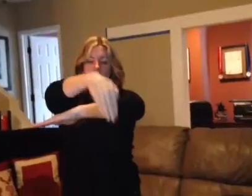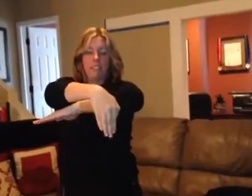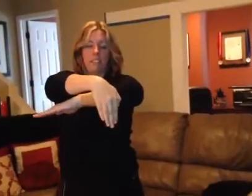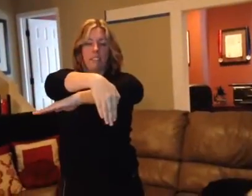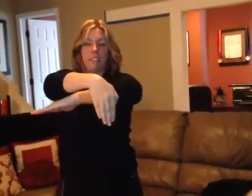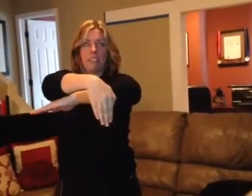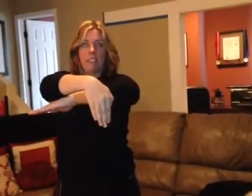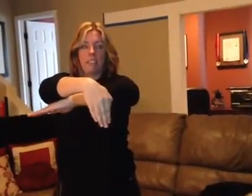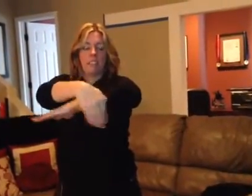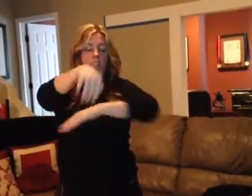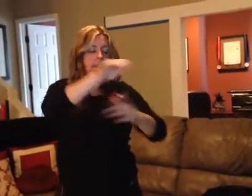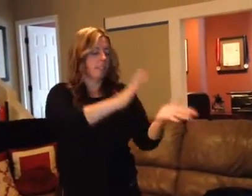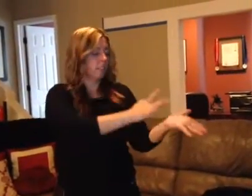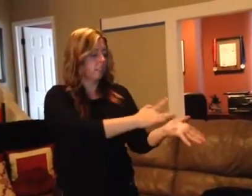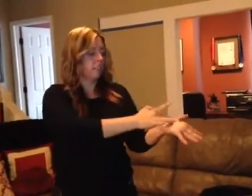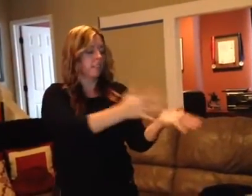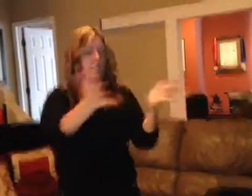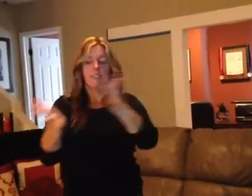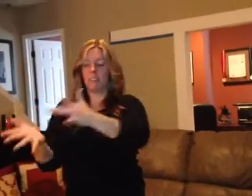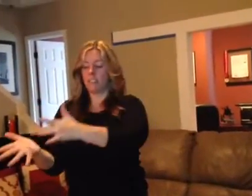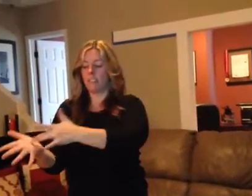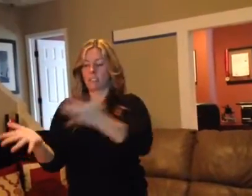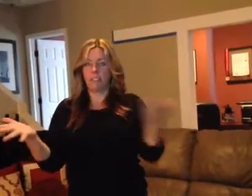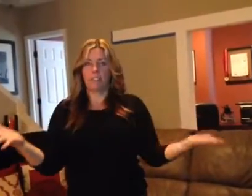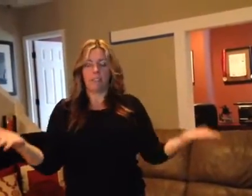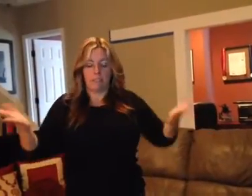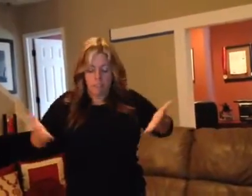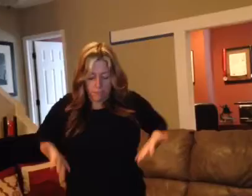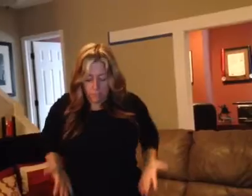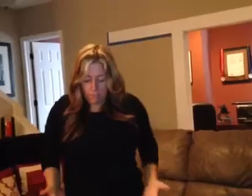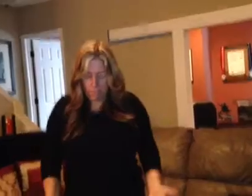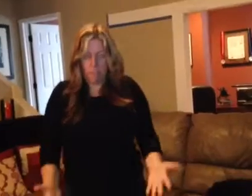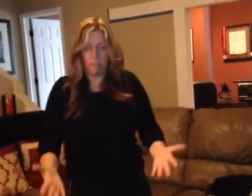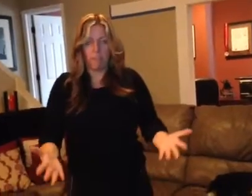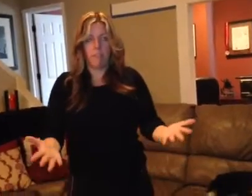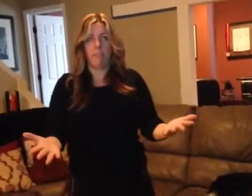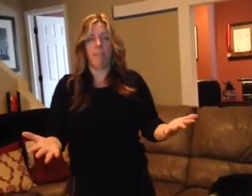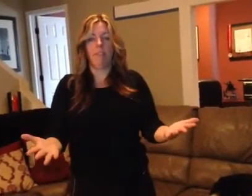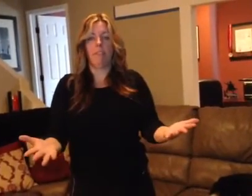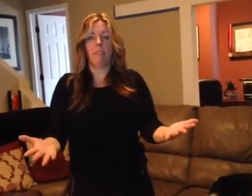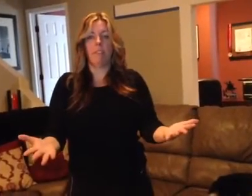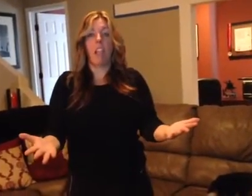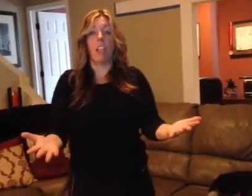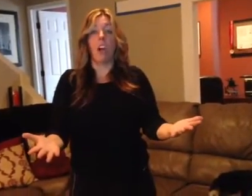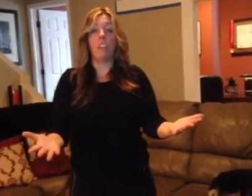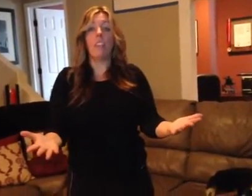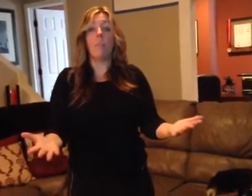the night of the day's saviour. Long lay the